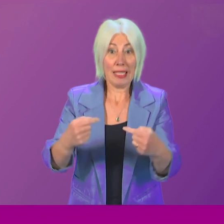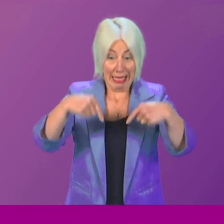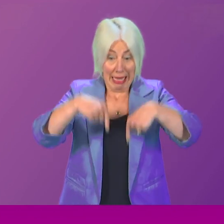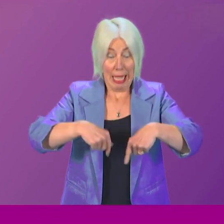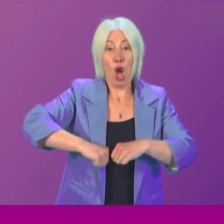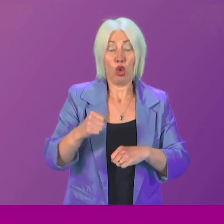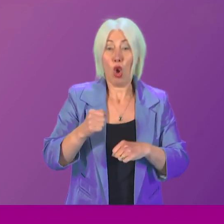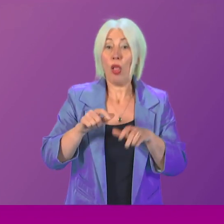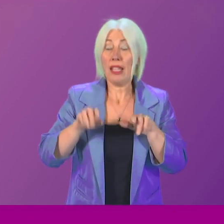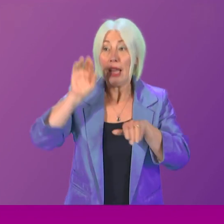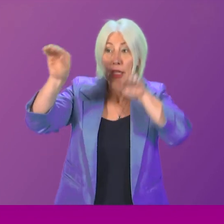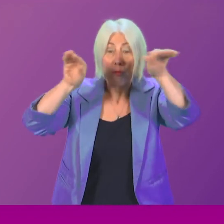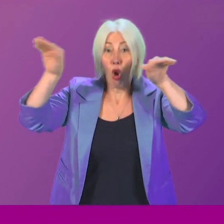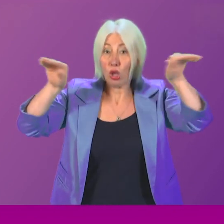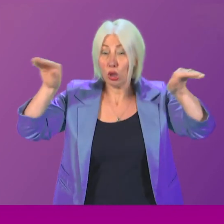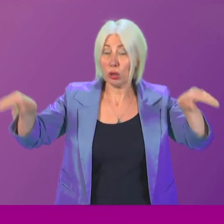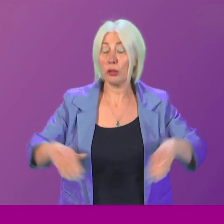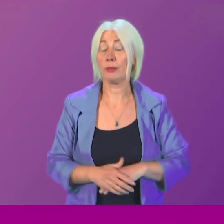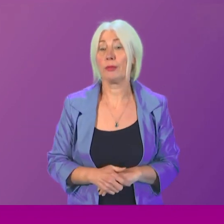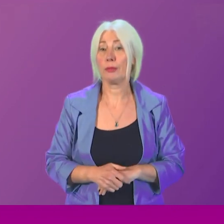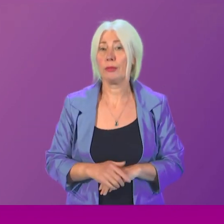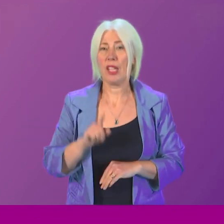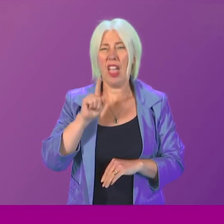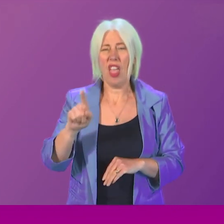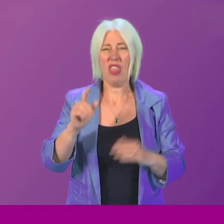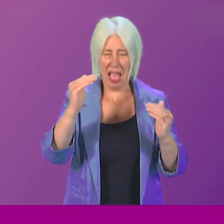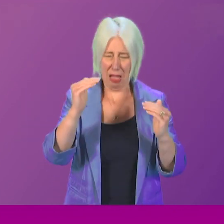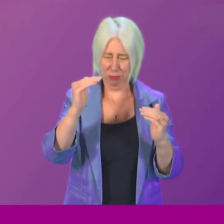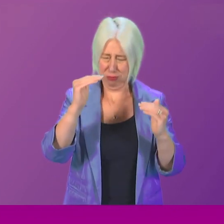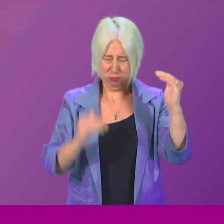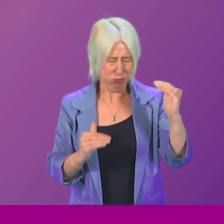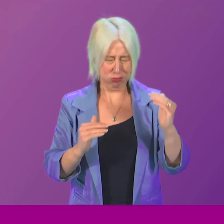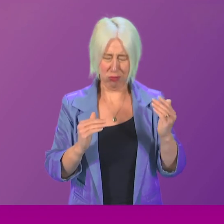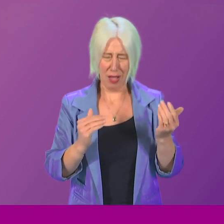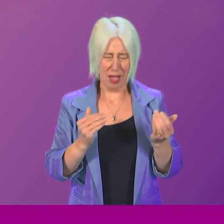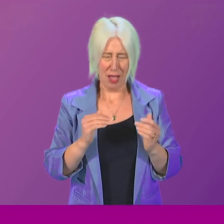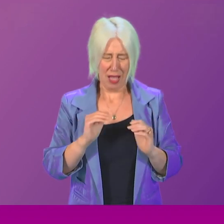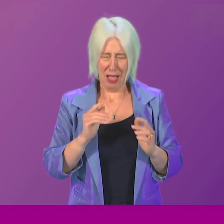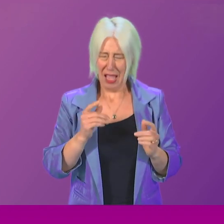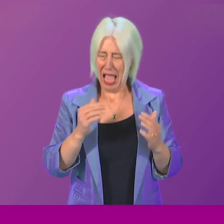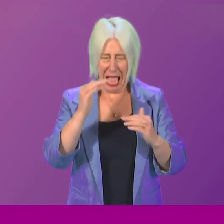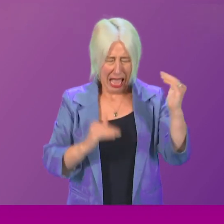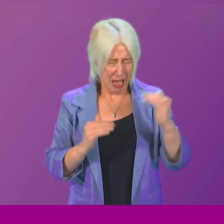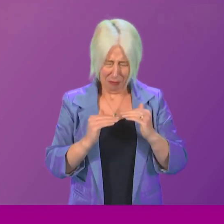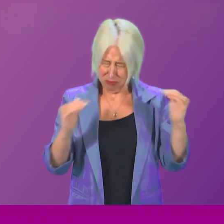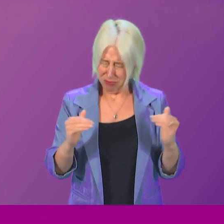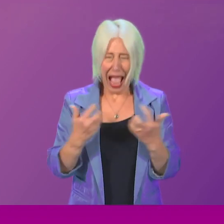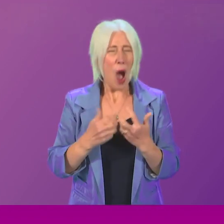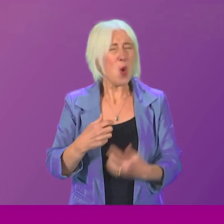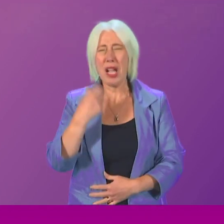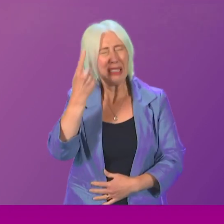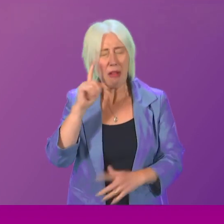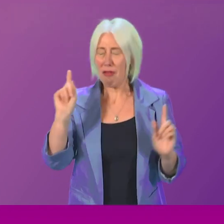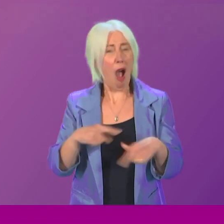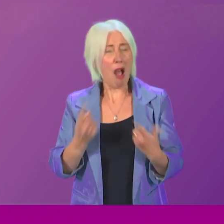beyond. It is a level of injustice which is hard now for us to comprehend. So